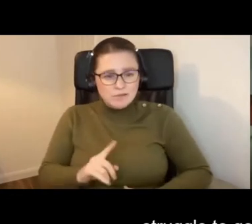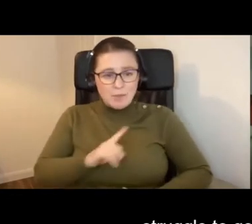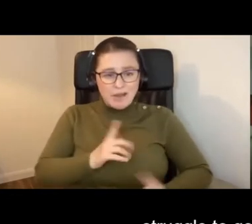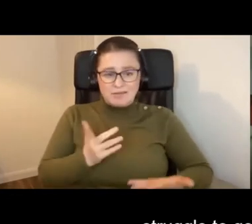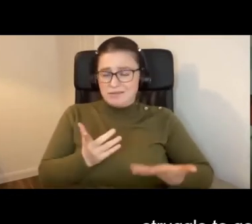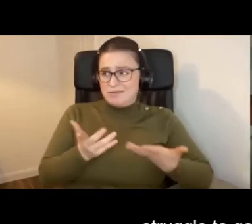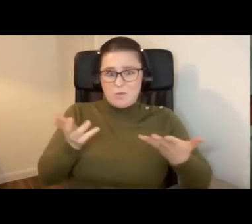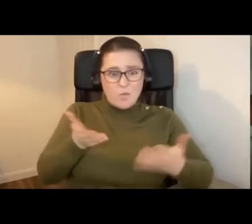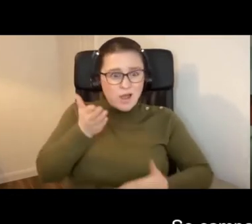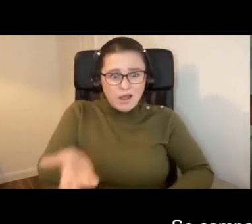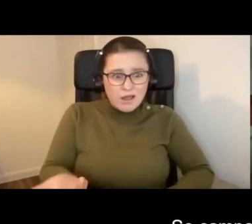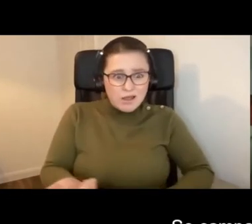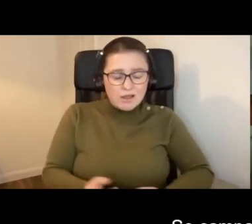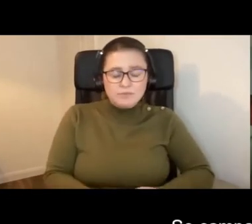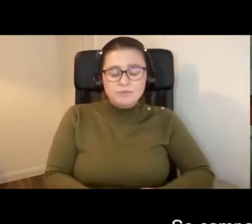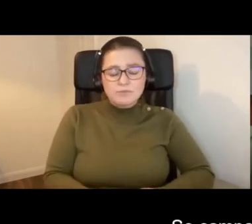is nowhere to use them.